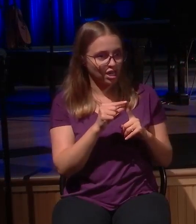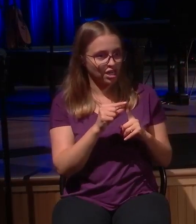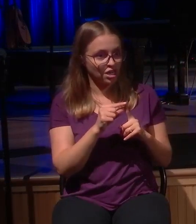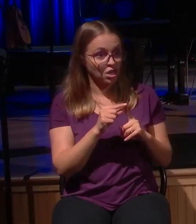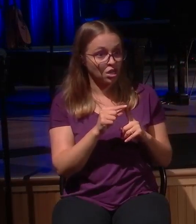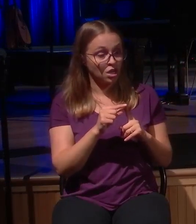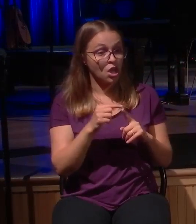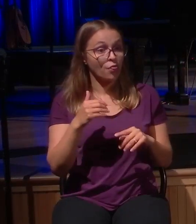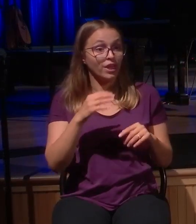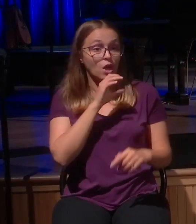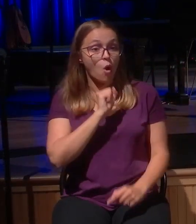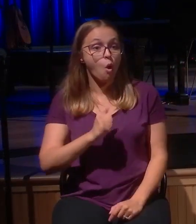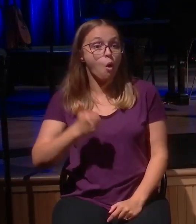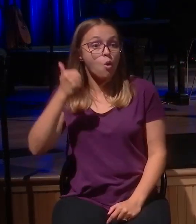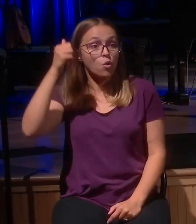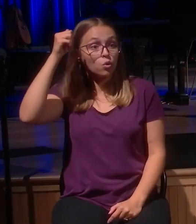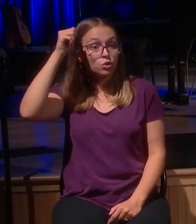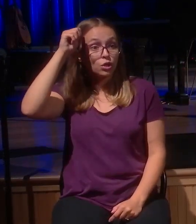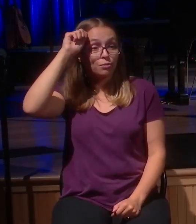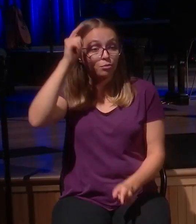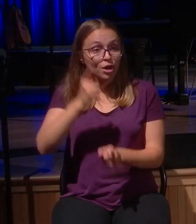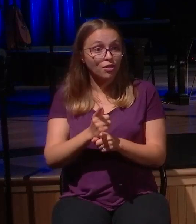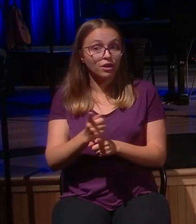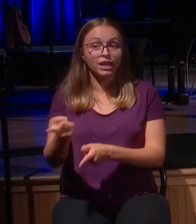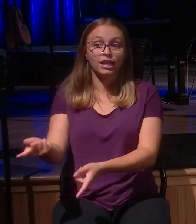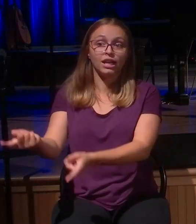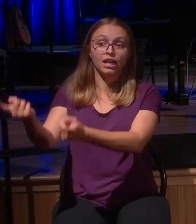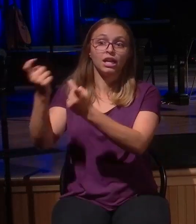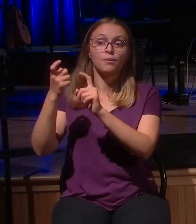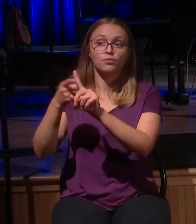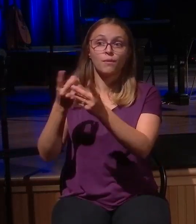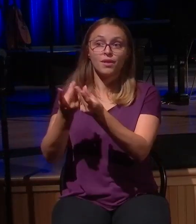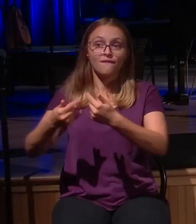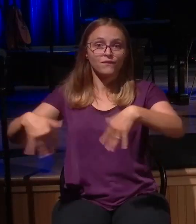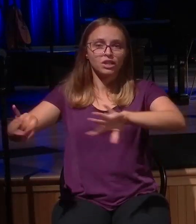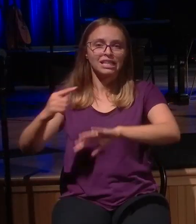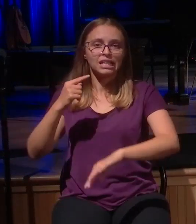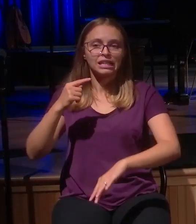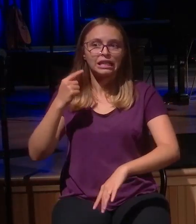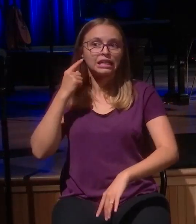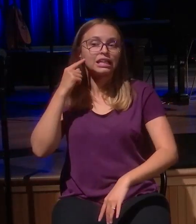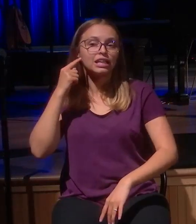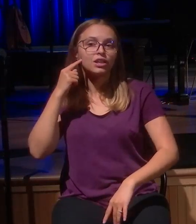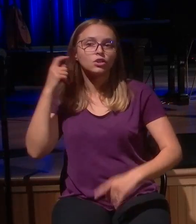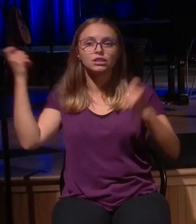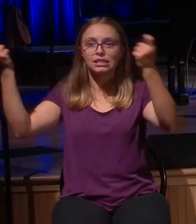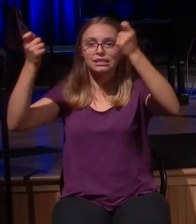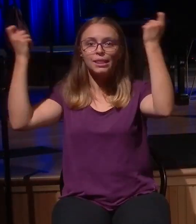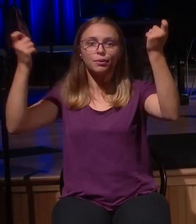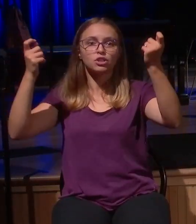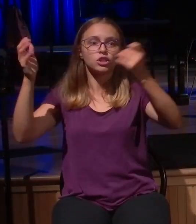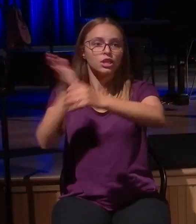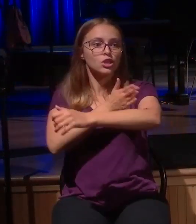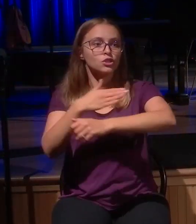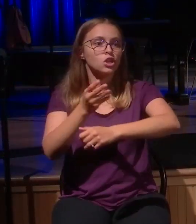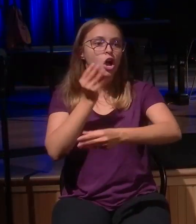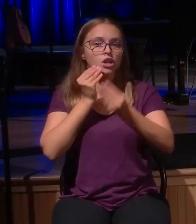the songs. He hears the joy. What's going on, he says. And one of the servants comes to him.